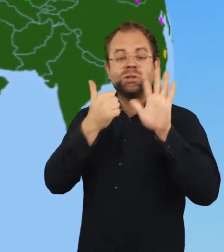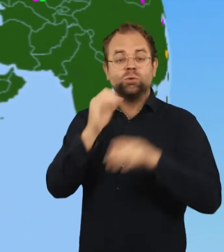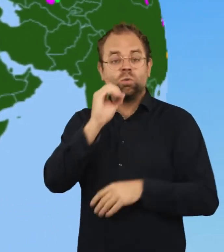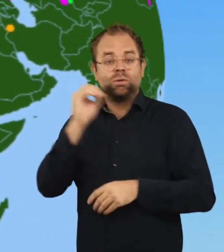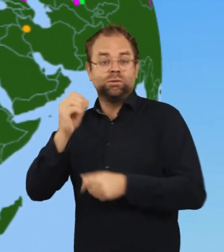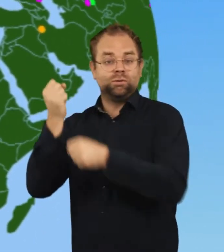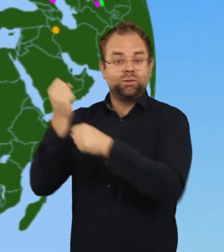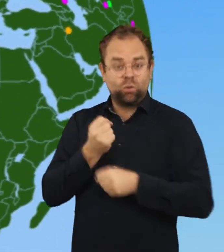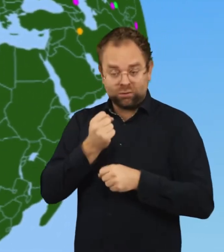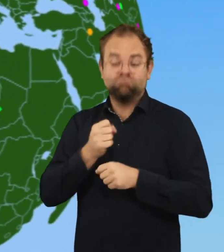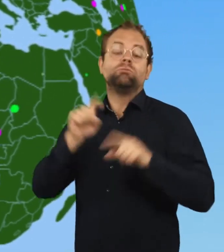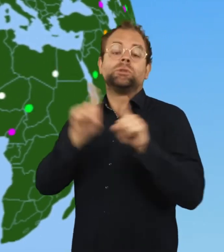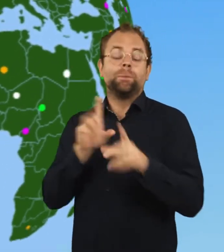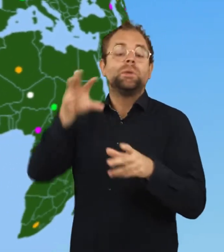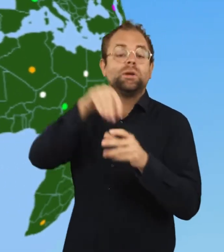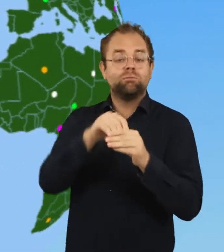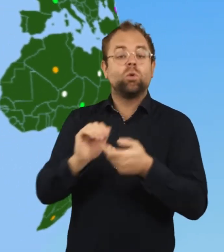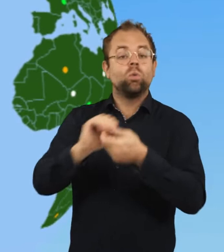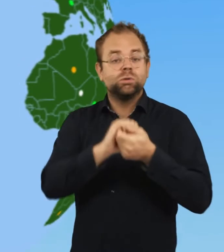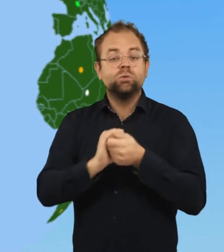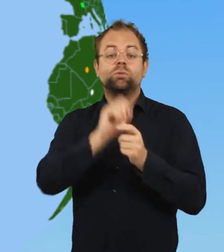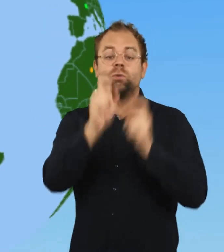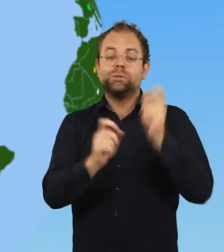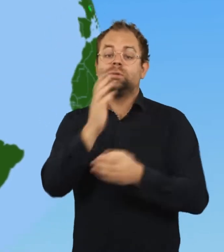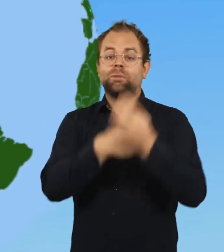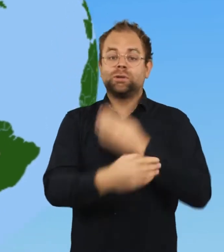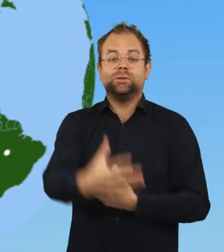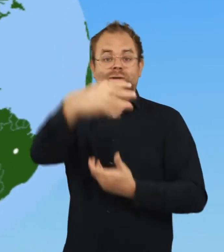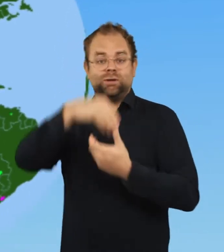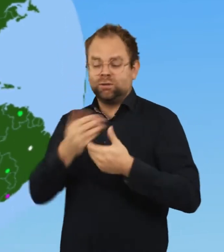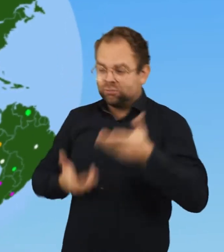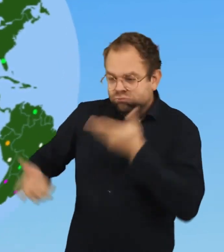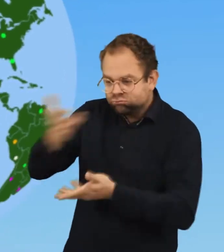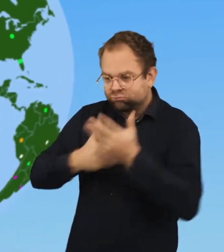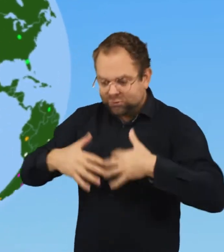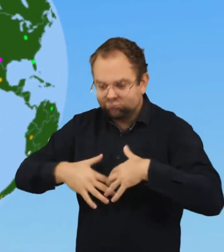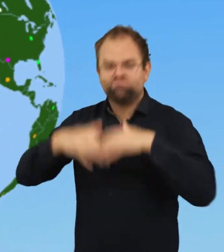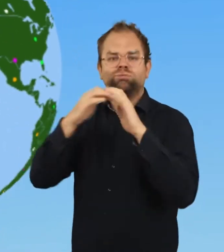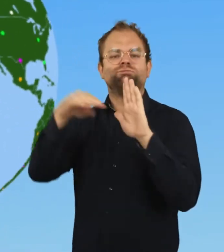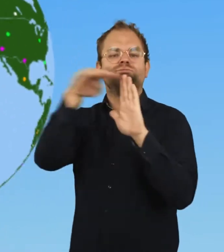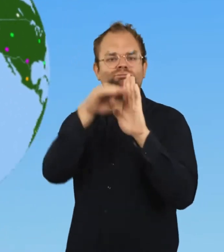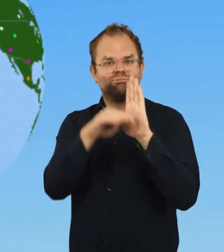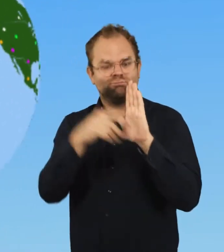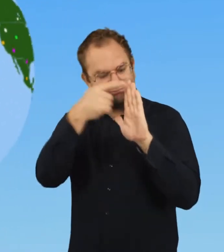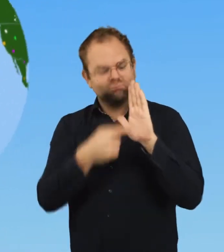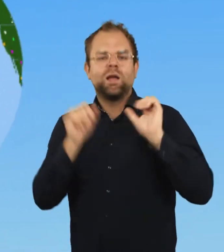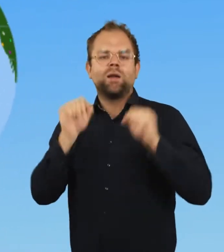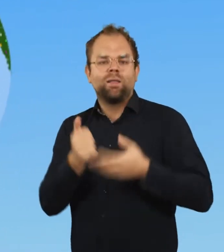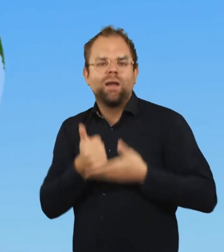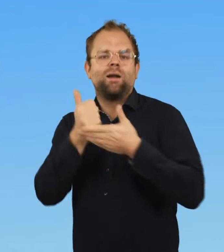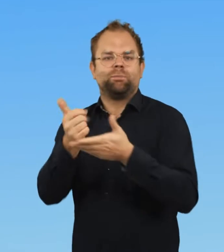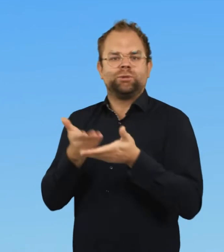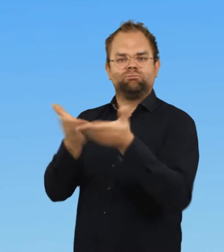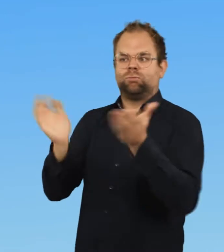stakeholders including organizations of persons with disabilities, a new set of guidelines to help humanitarians.